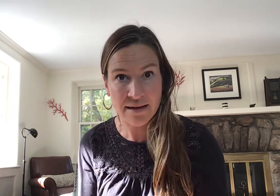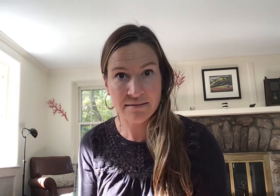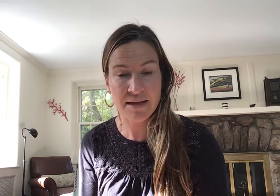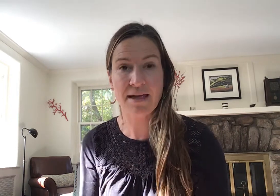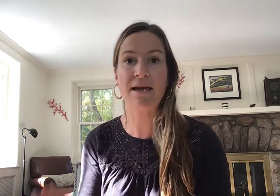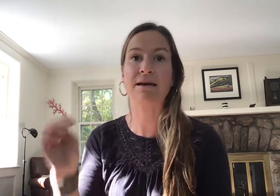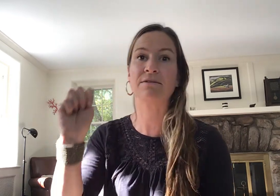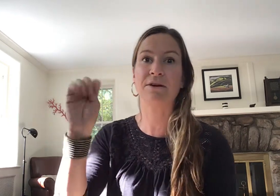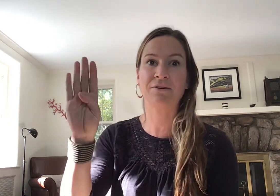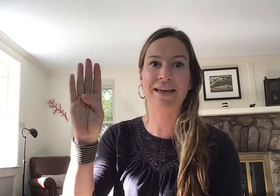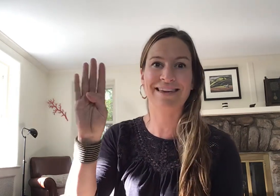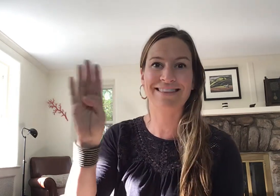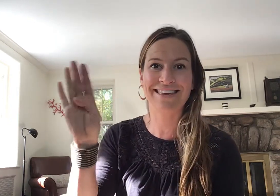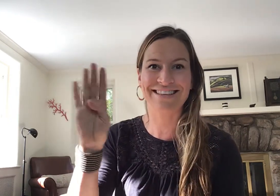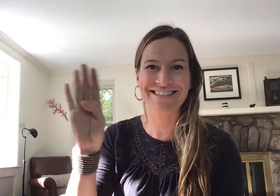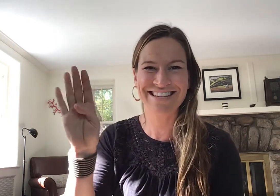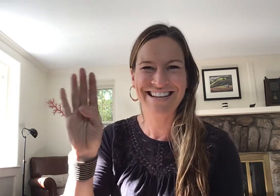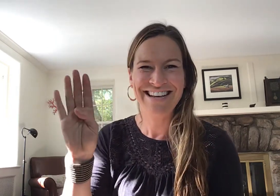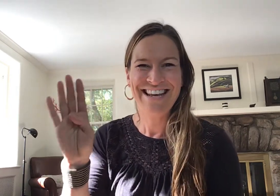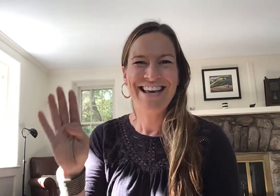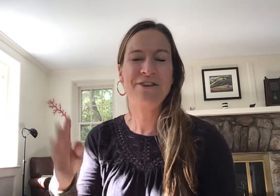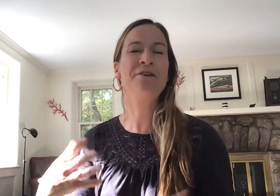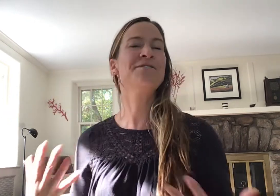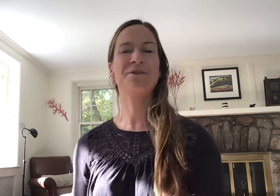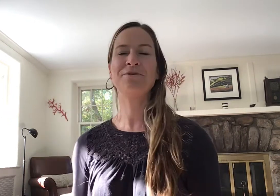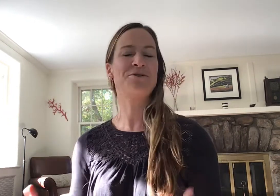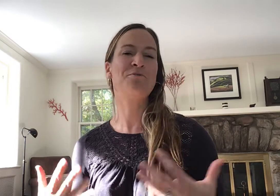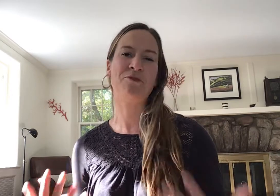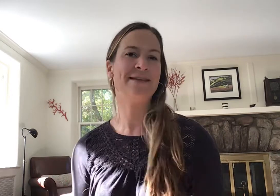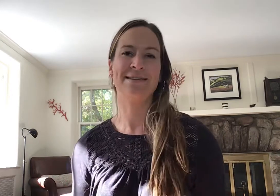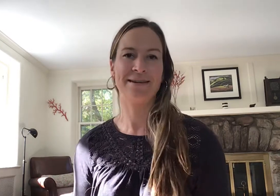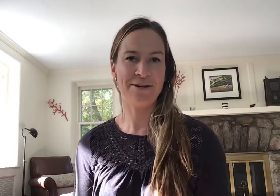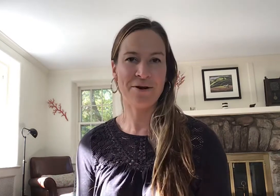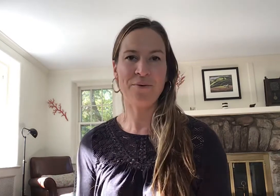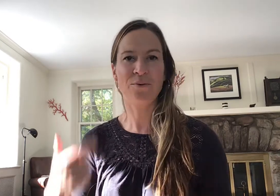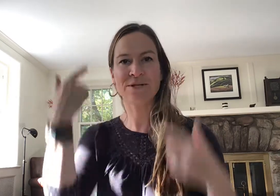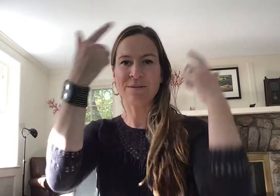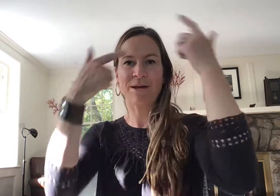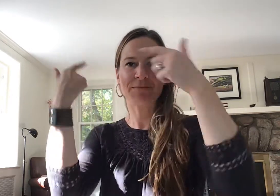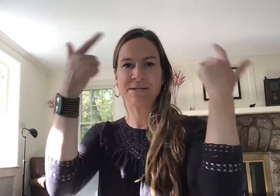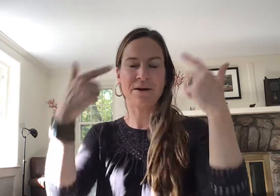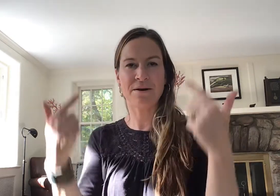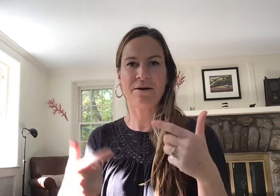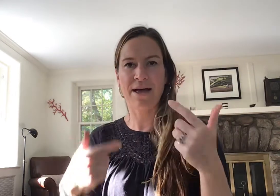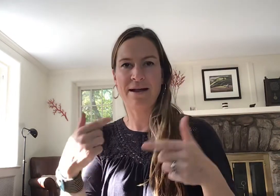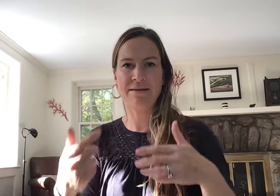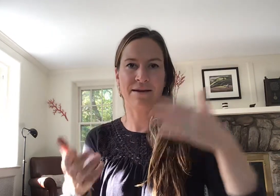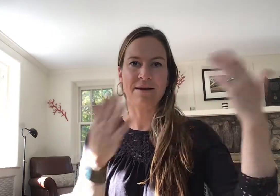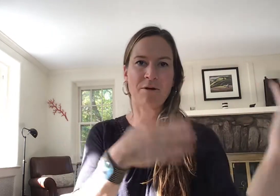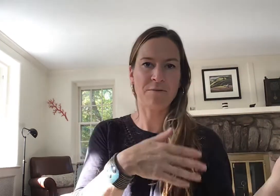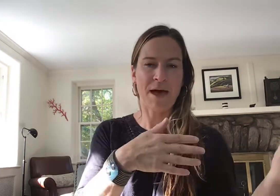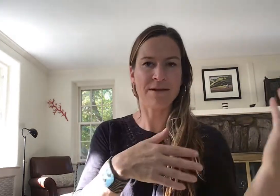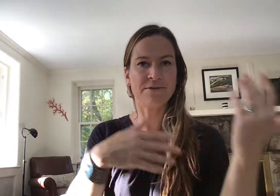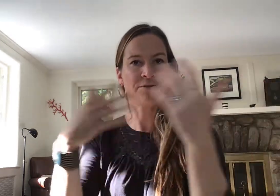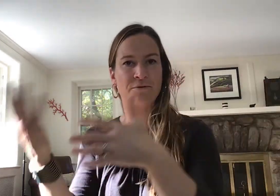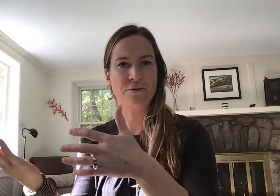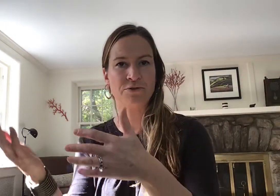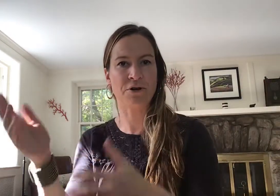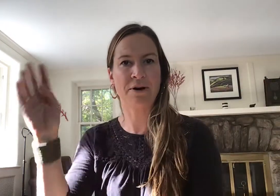yet they can't they're like in this they're also so present you know we're sometimes stuck in our head thinking about the past or the future